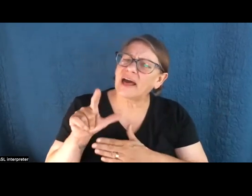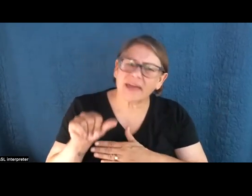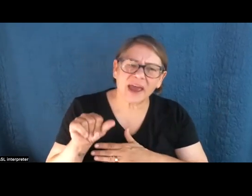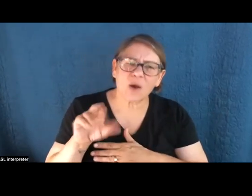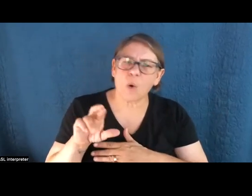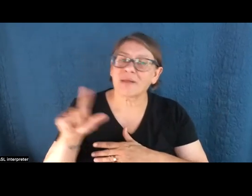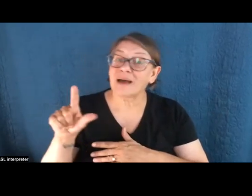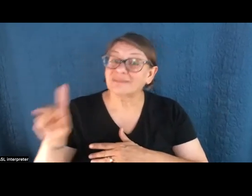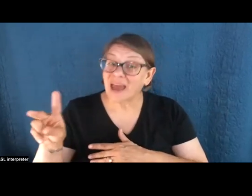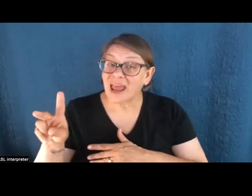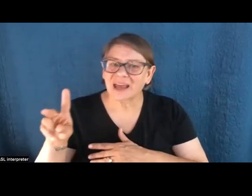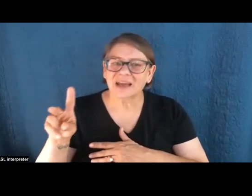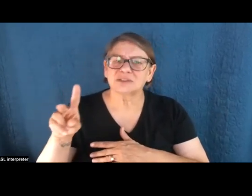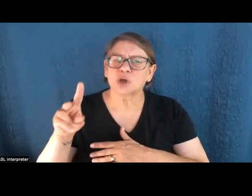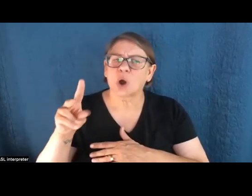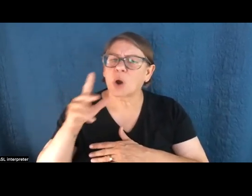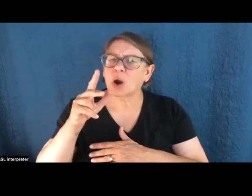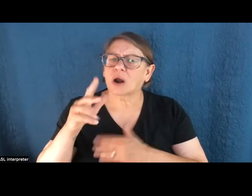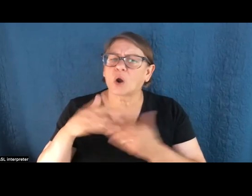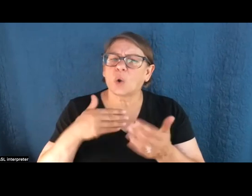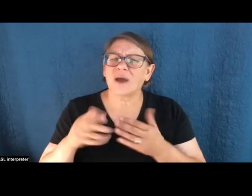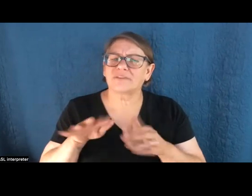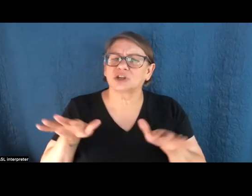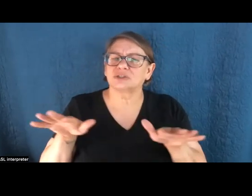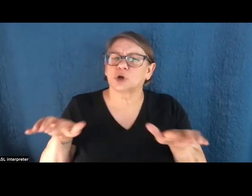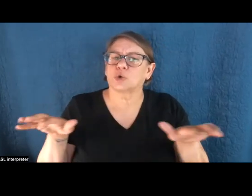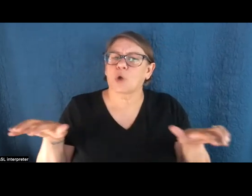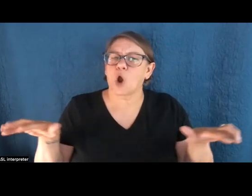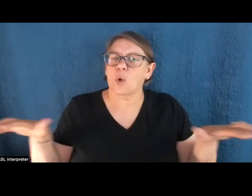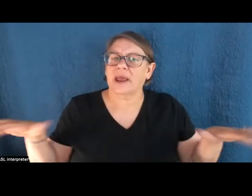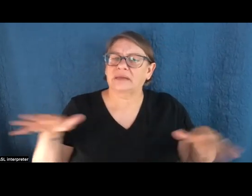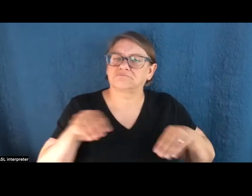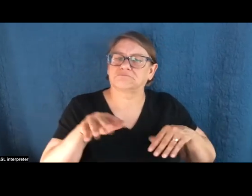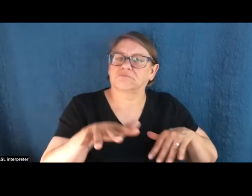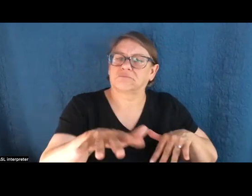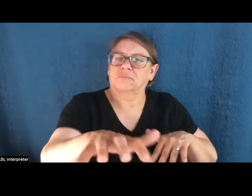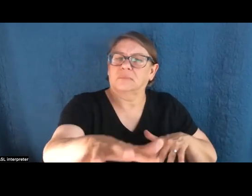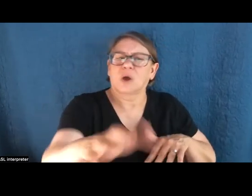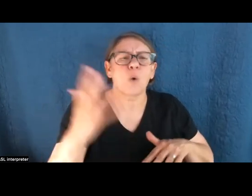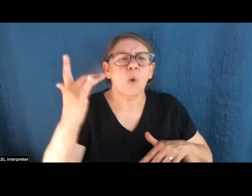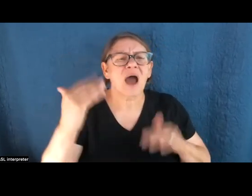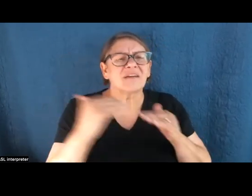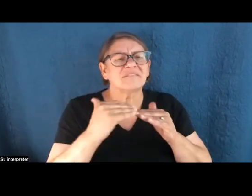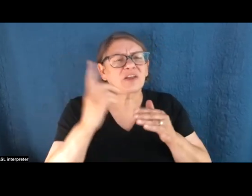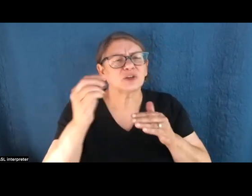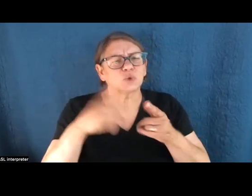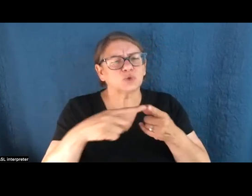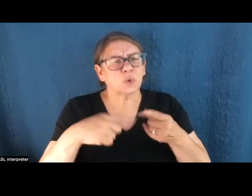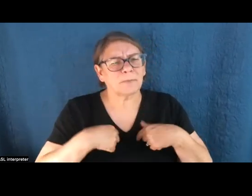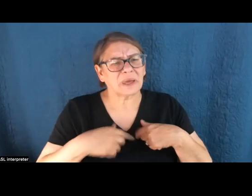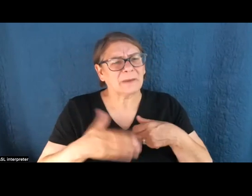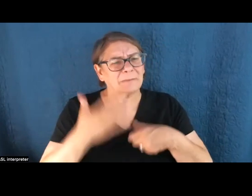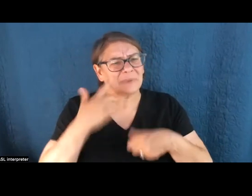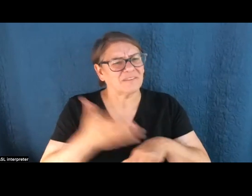whichever city is reaching its tentacles out here to change my world, how is it fair that they're doing that to me before they've covered all of their own